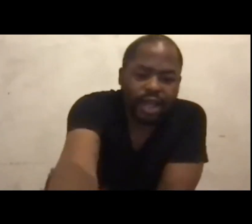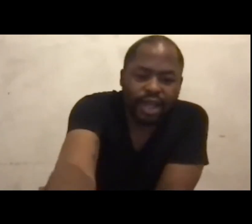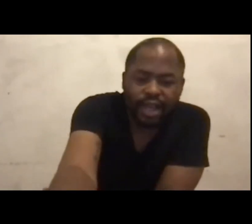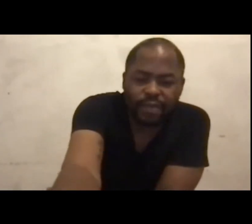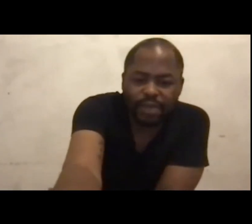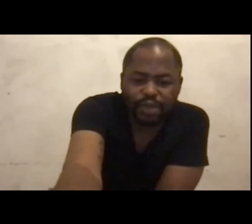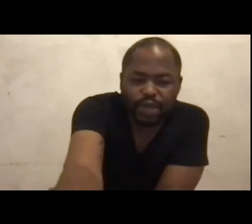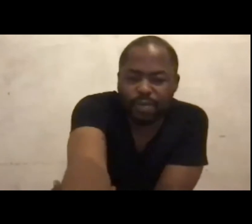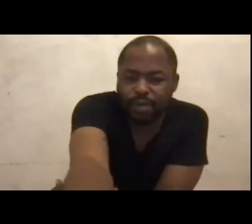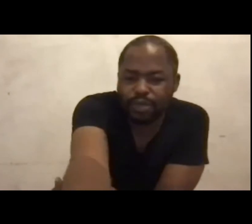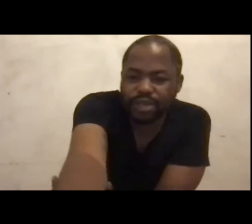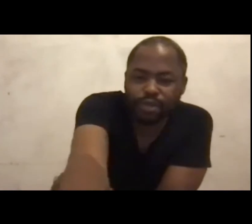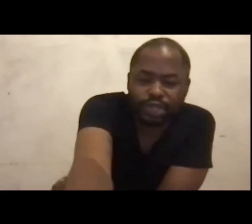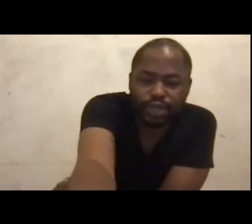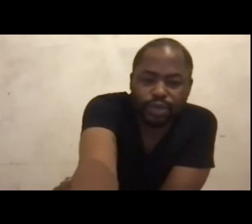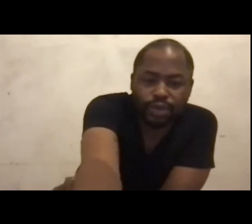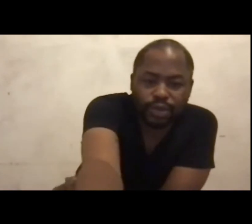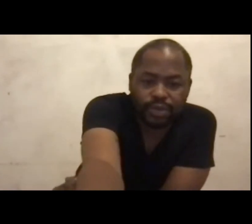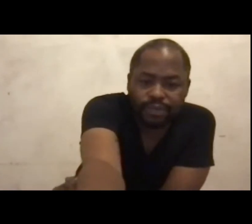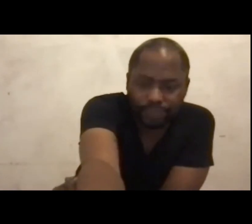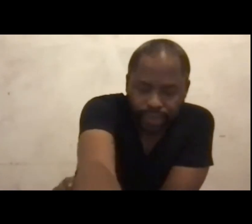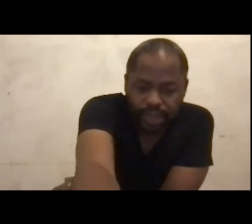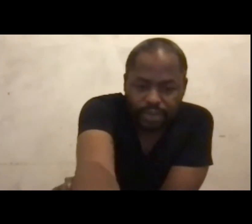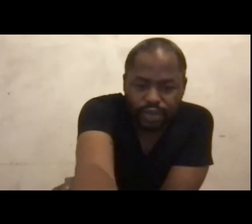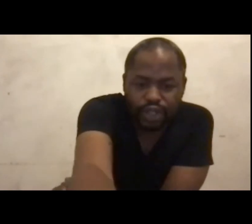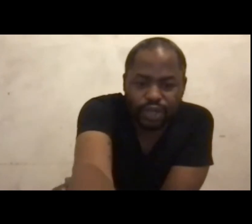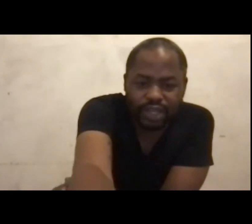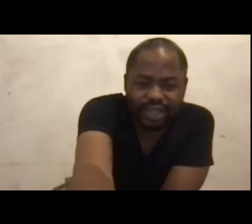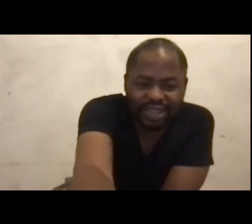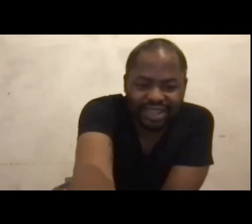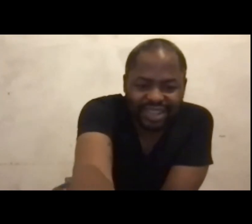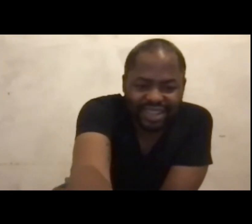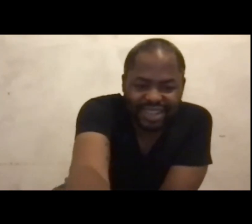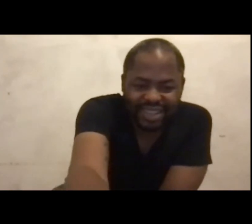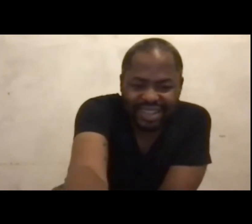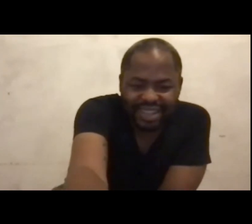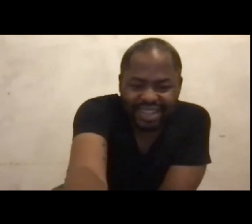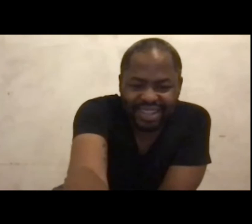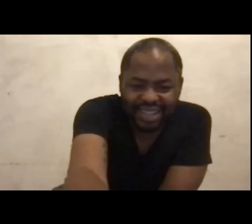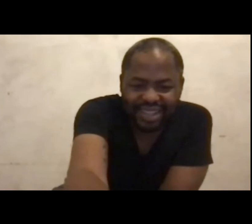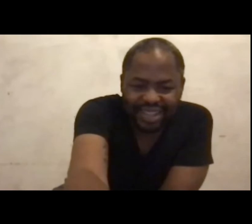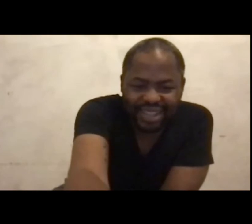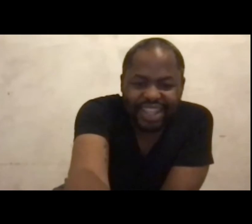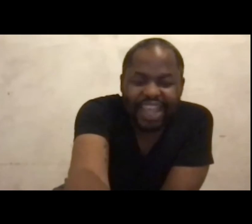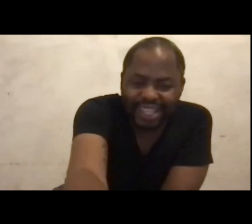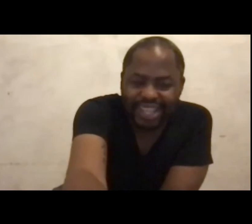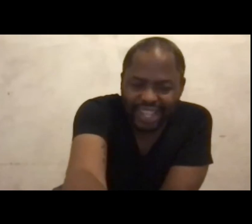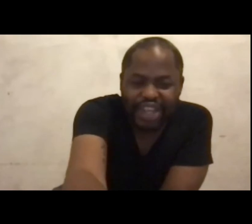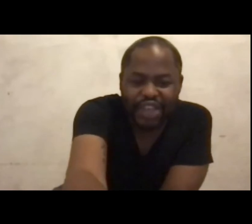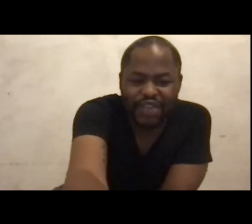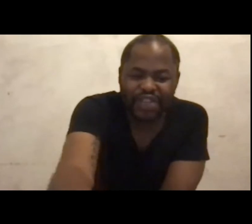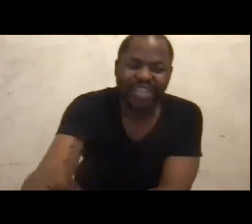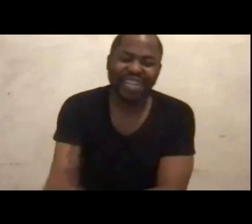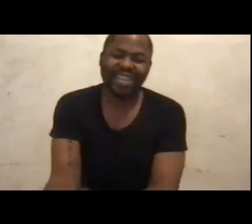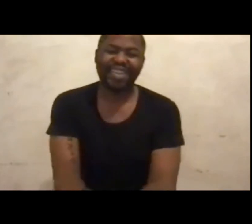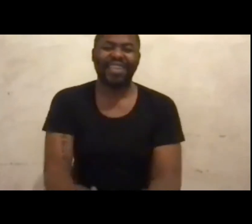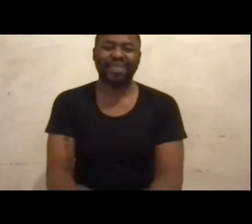think was... I'm sorry, Babmas, I'm losing you. Oh. I'm losing you, I did. Yep. Can you hear me now? Yes, I can